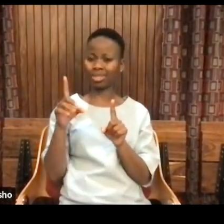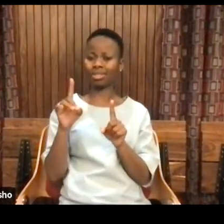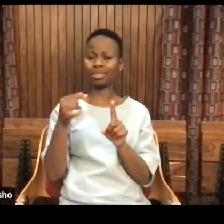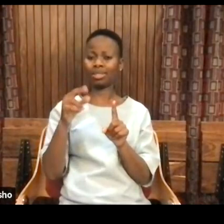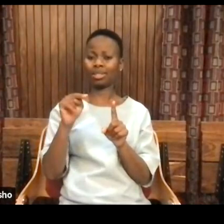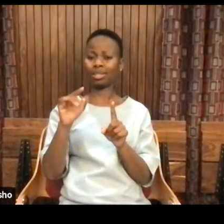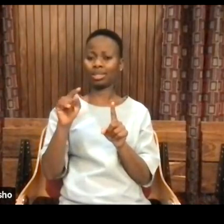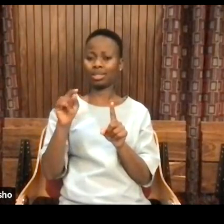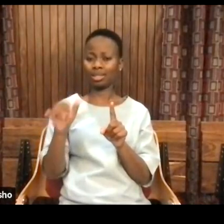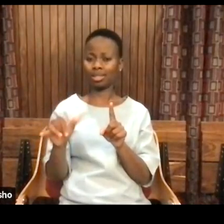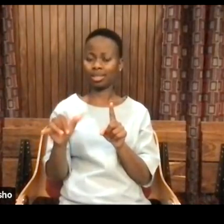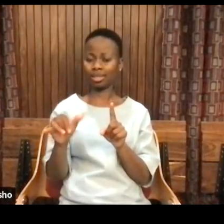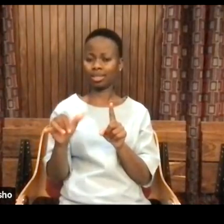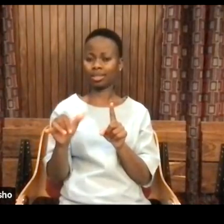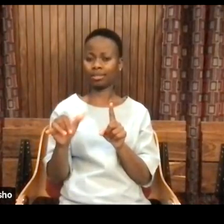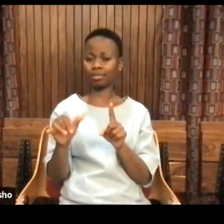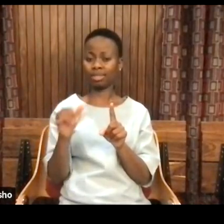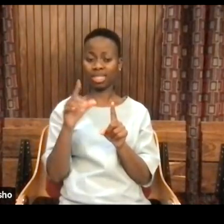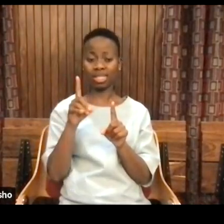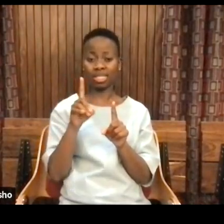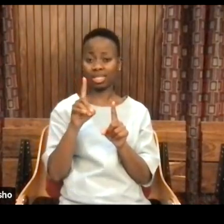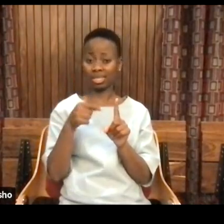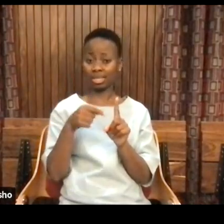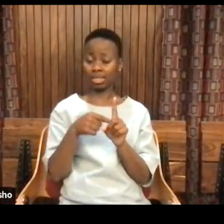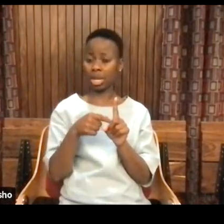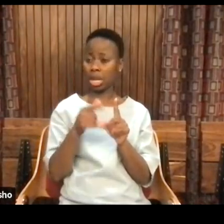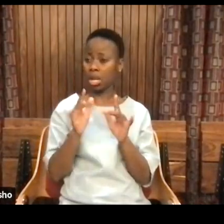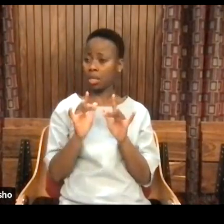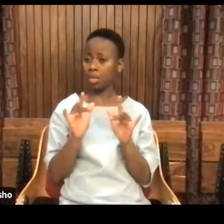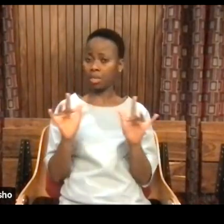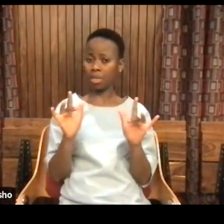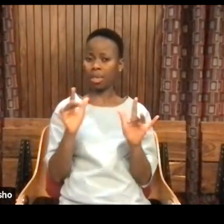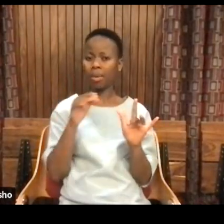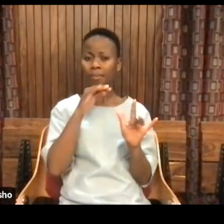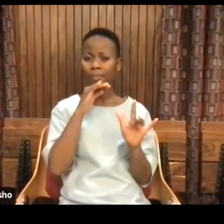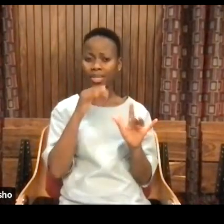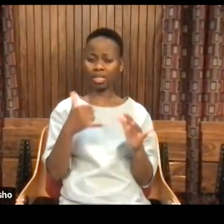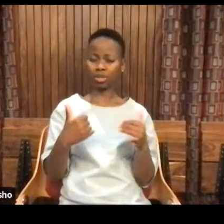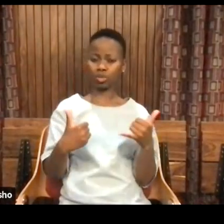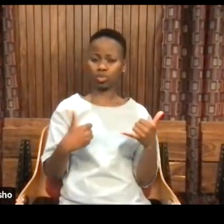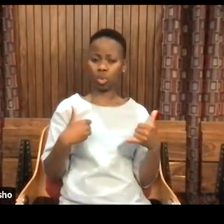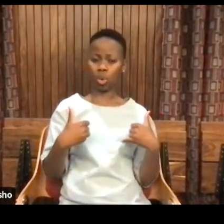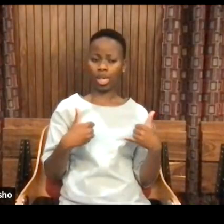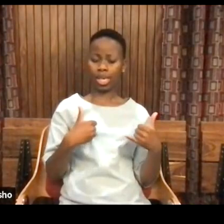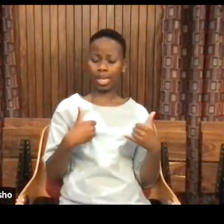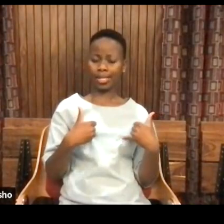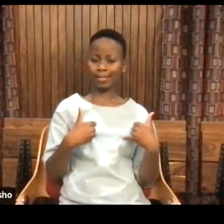And with the absence of dignity, joy is compromised.